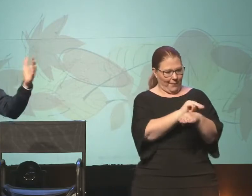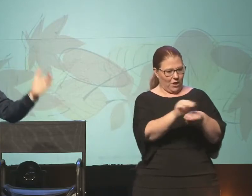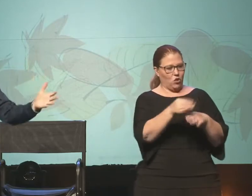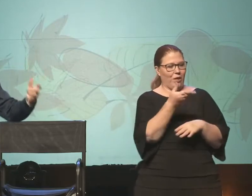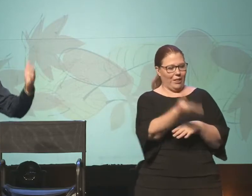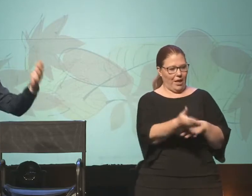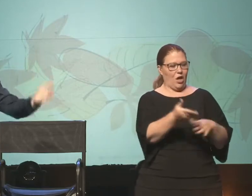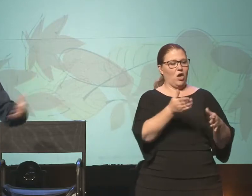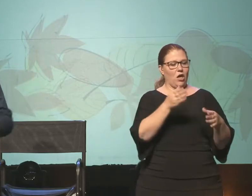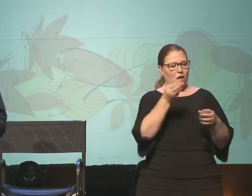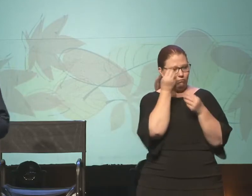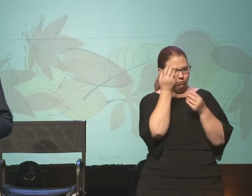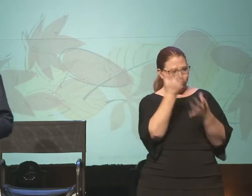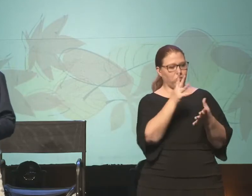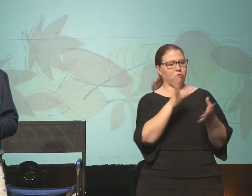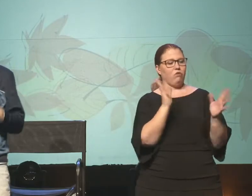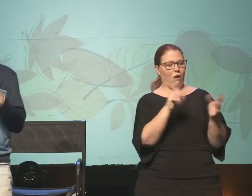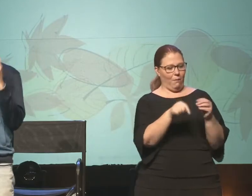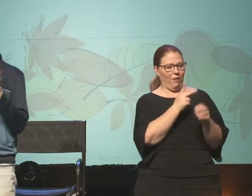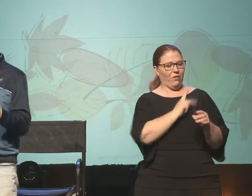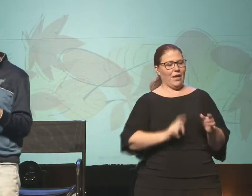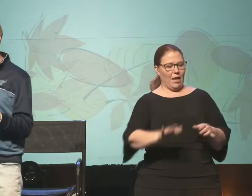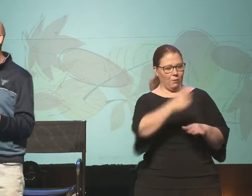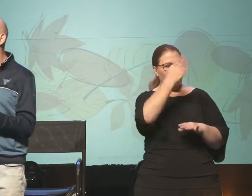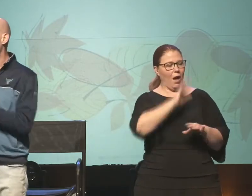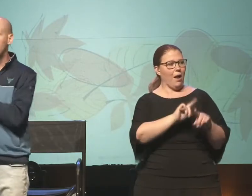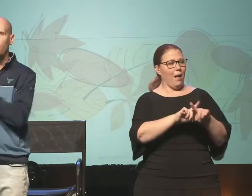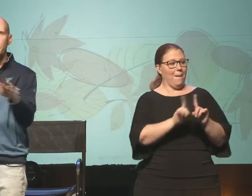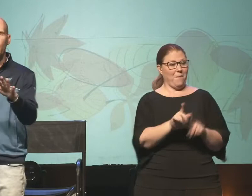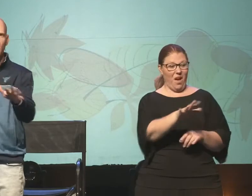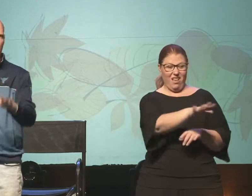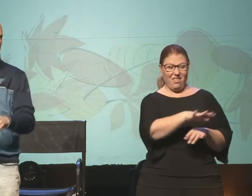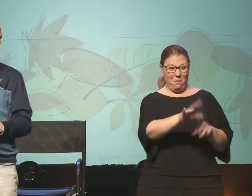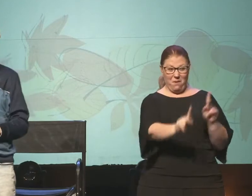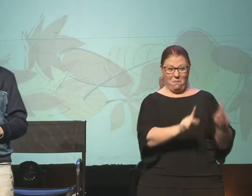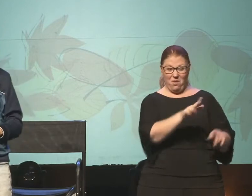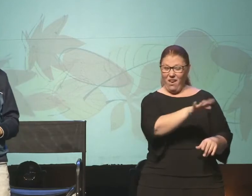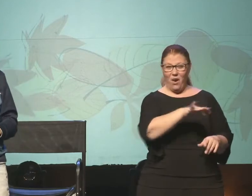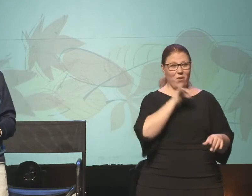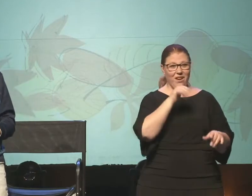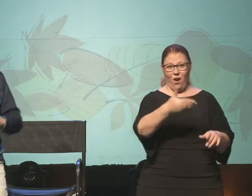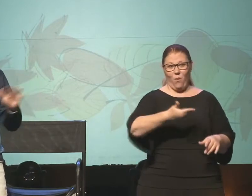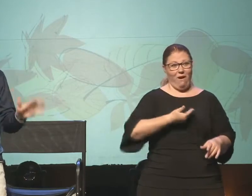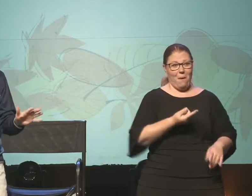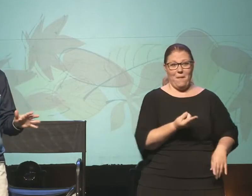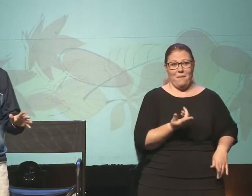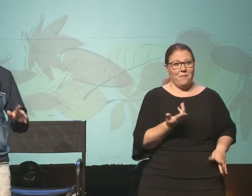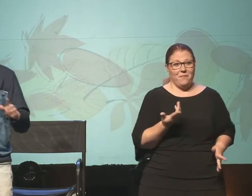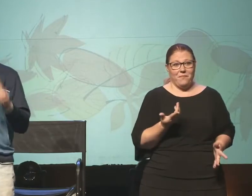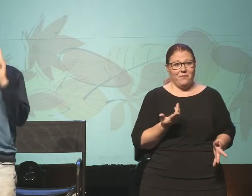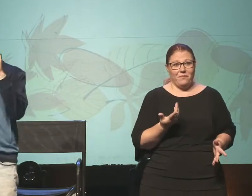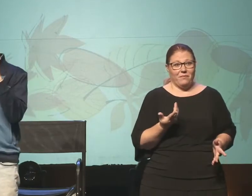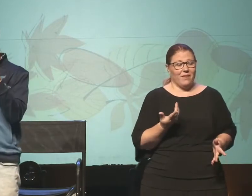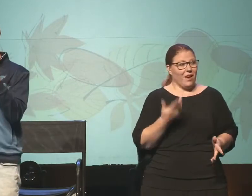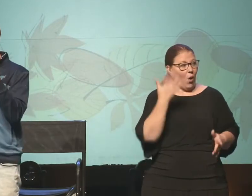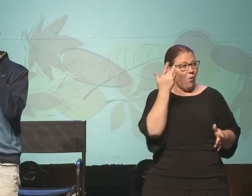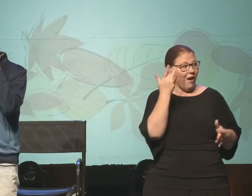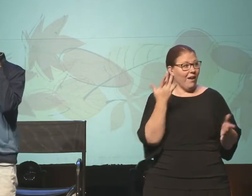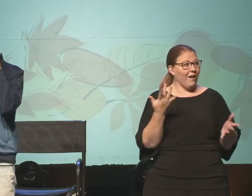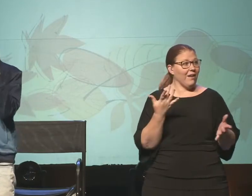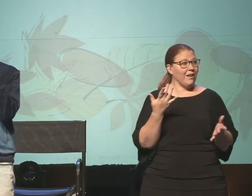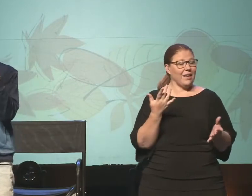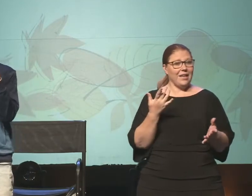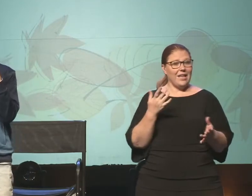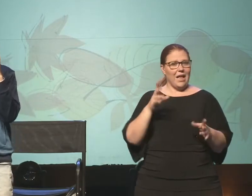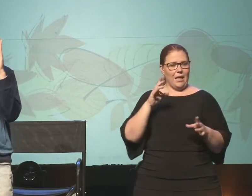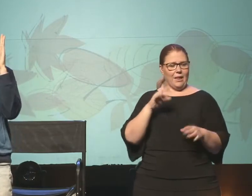to share, to teach, to talk about the kingdom of God. But the Samaritans, it says, wouldn't welcome him. They wouldn't welcome him because he